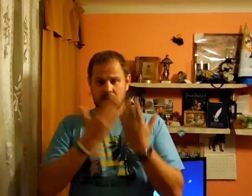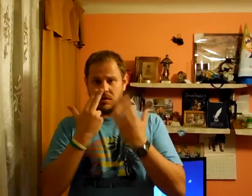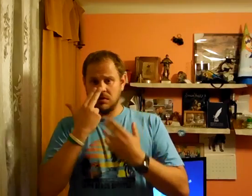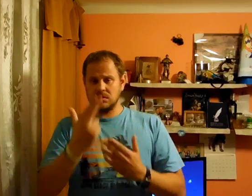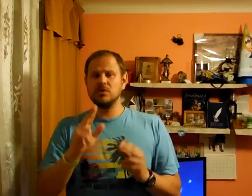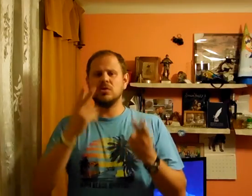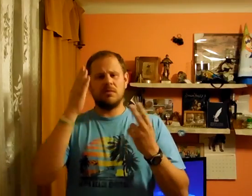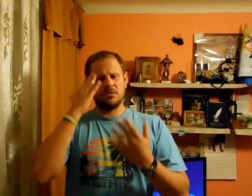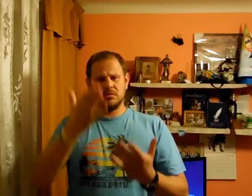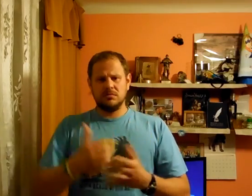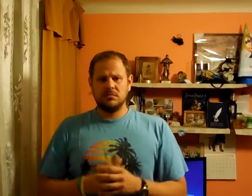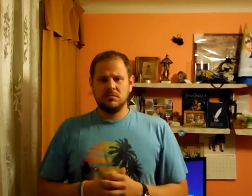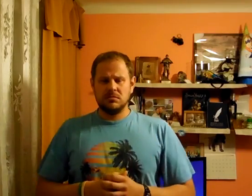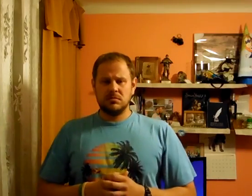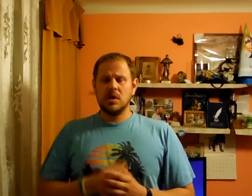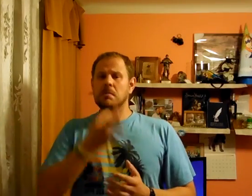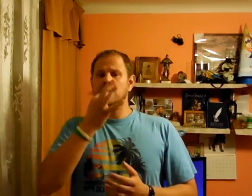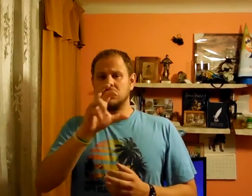Mr. President, the Jeff of the Row, he's here.